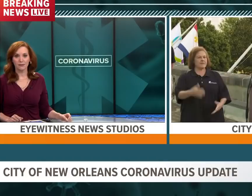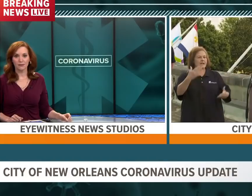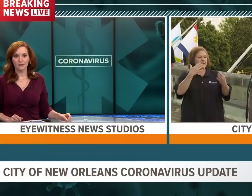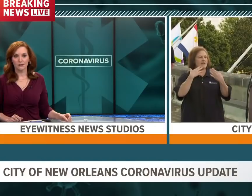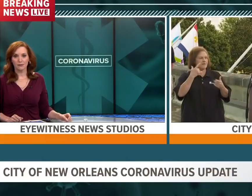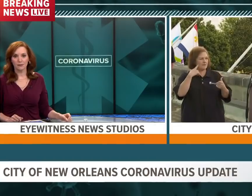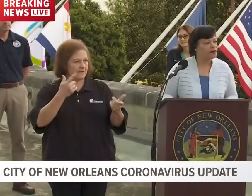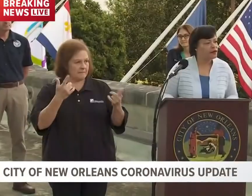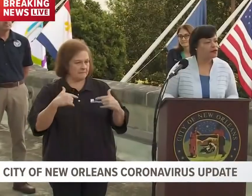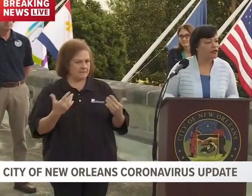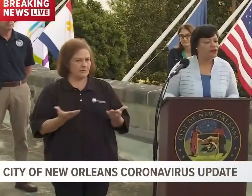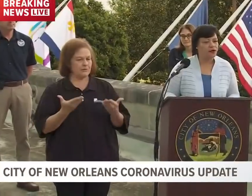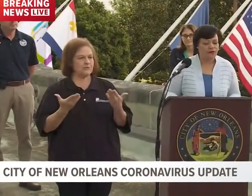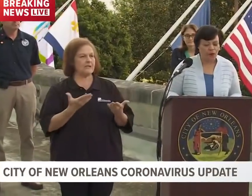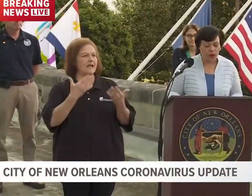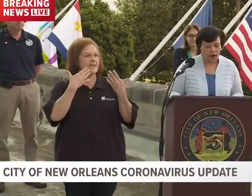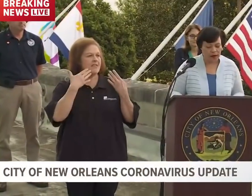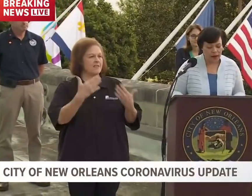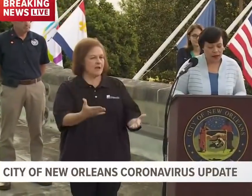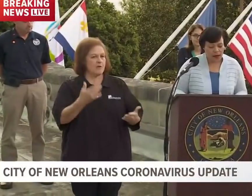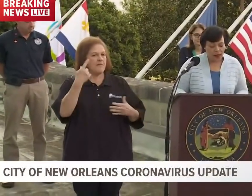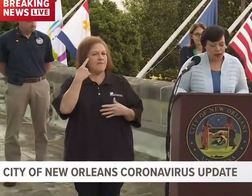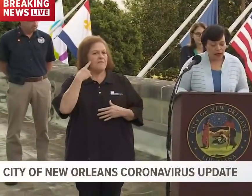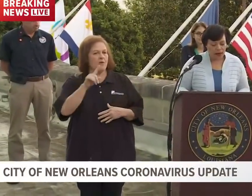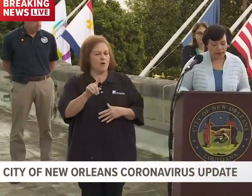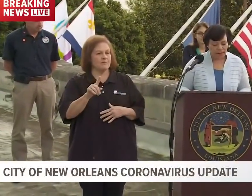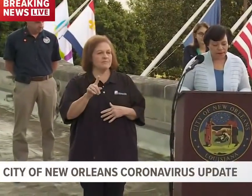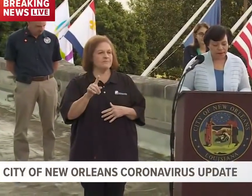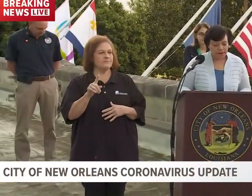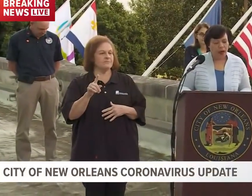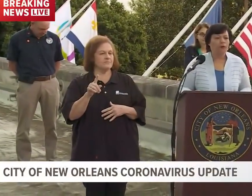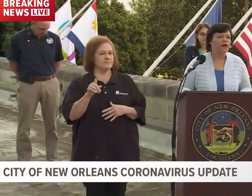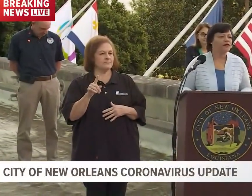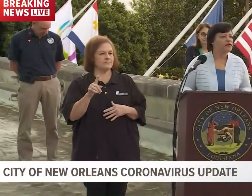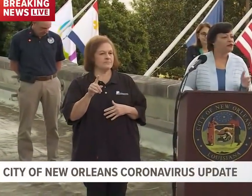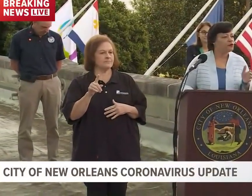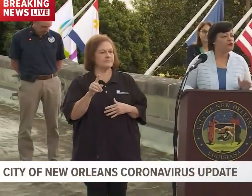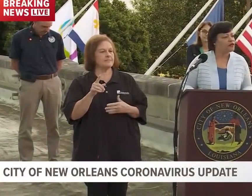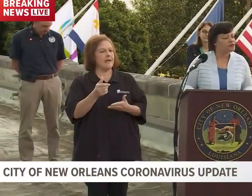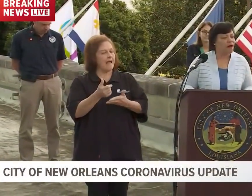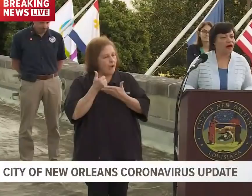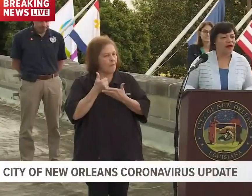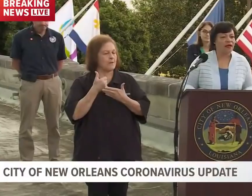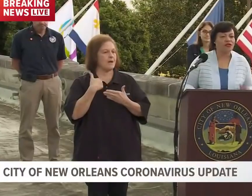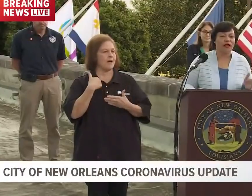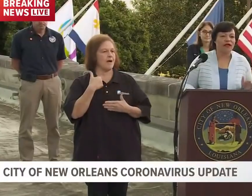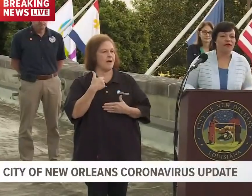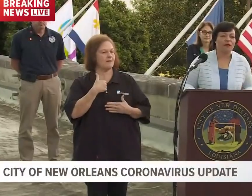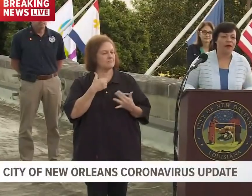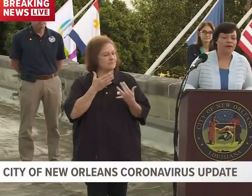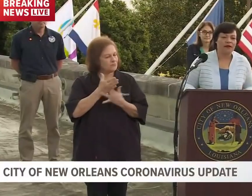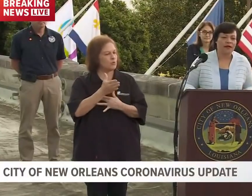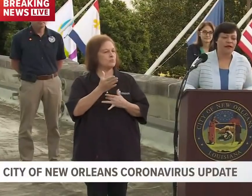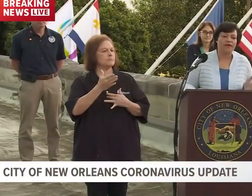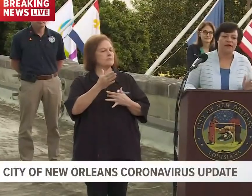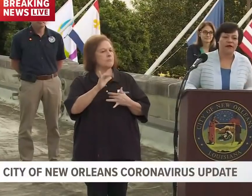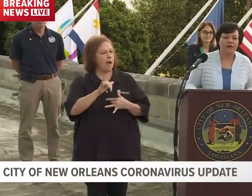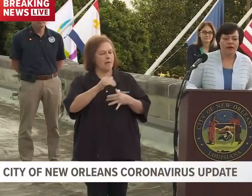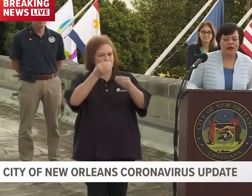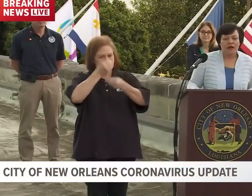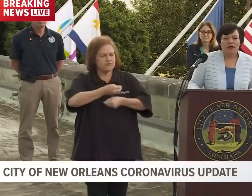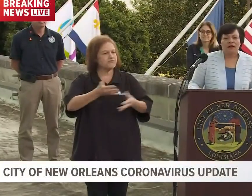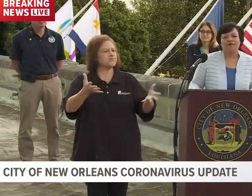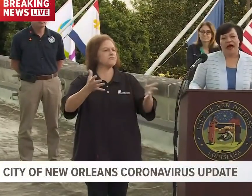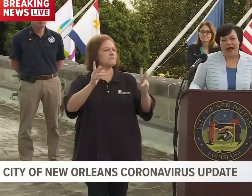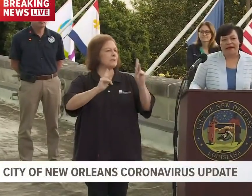Thank you all for being here and thank you for helping us get through this by educating the public and giving them